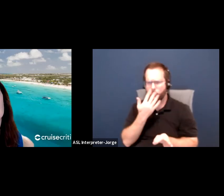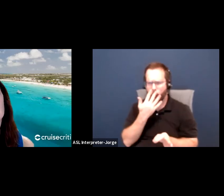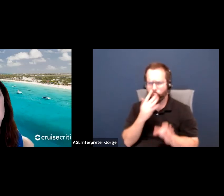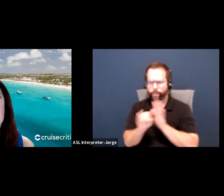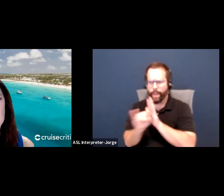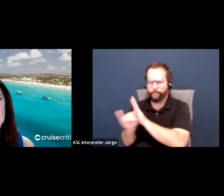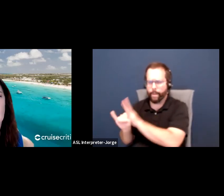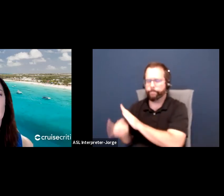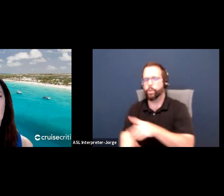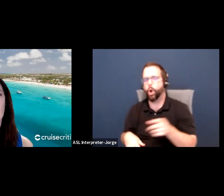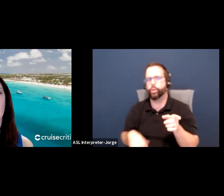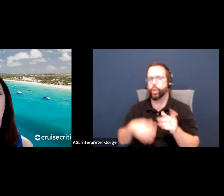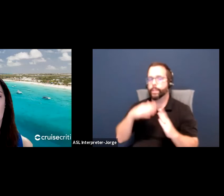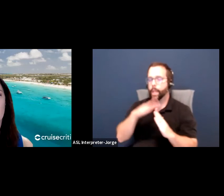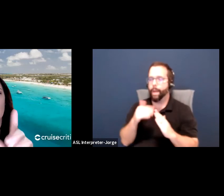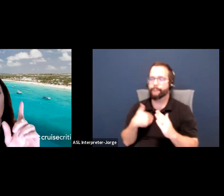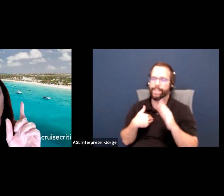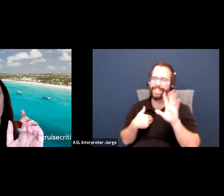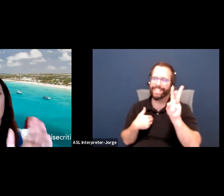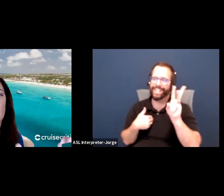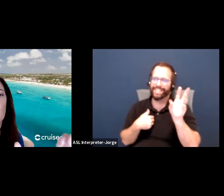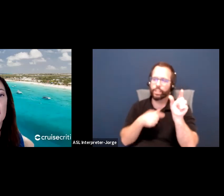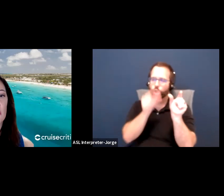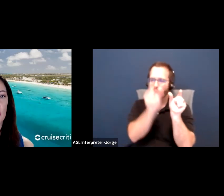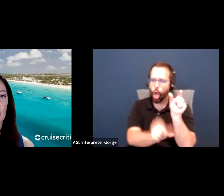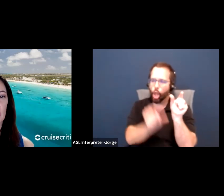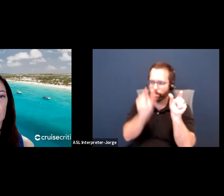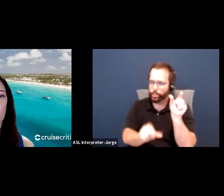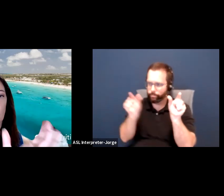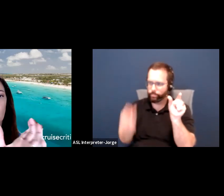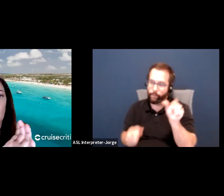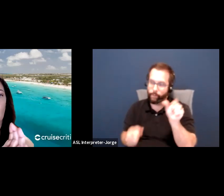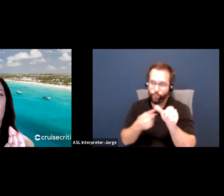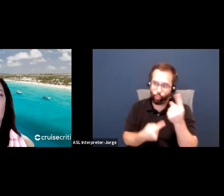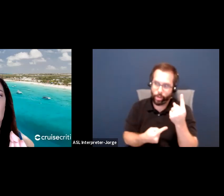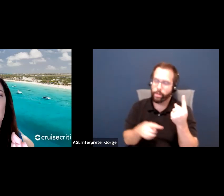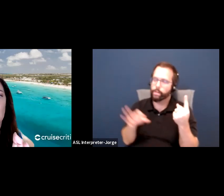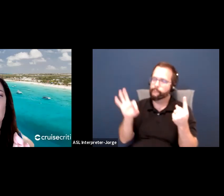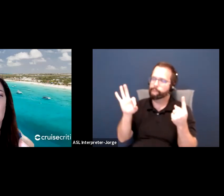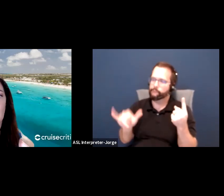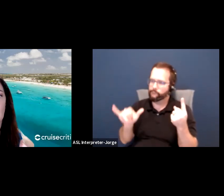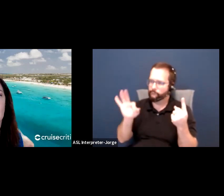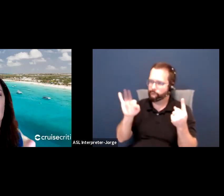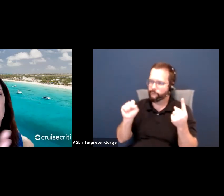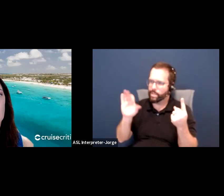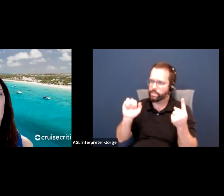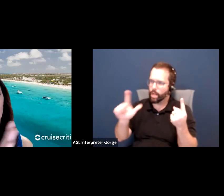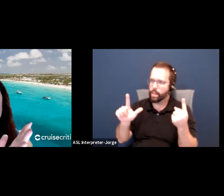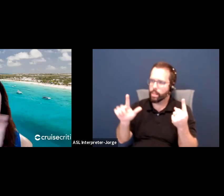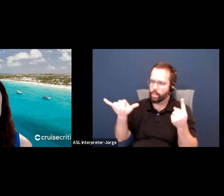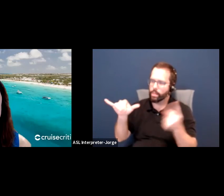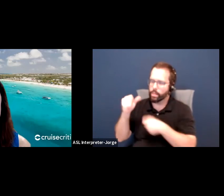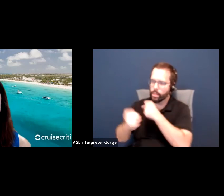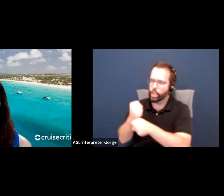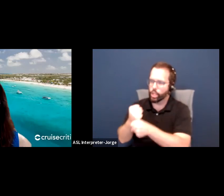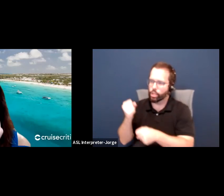six columns. The first one is fiscal year, and then the next four are